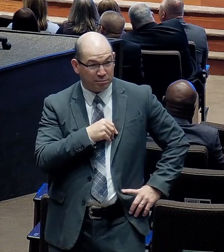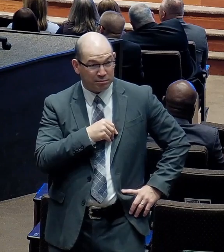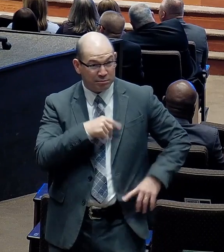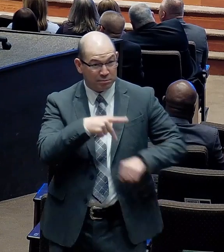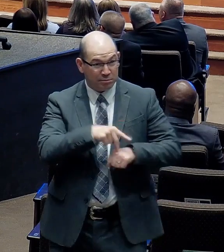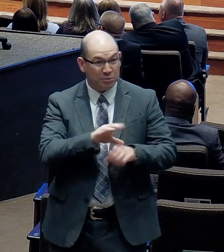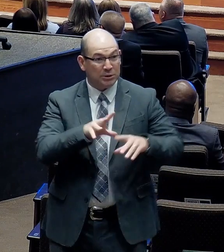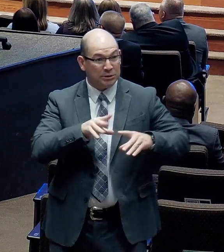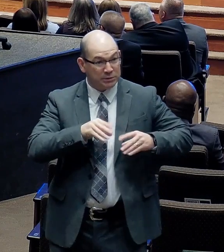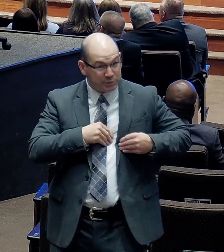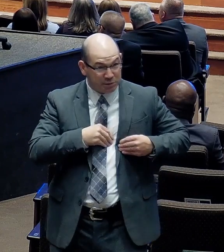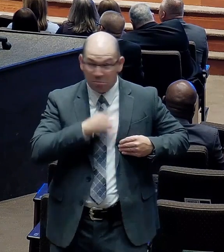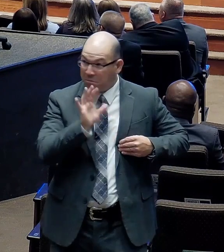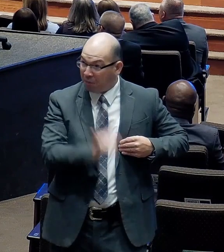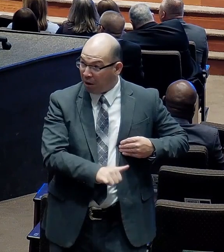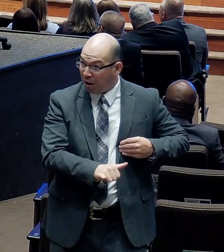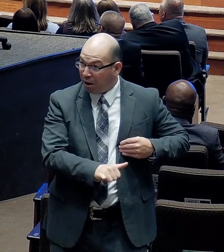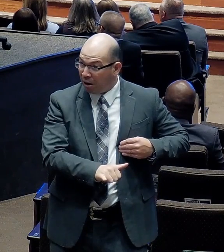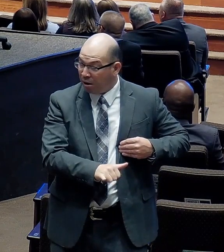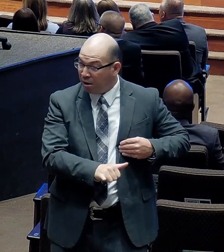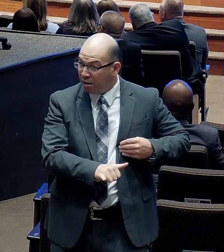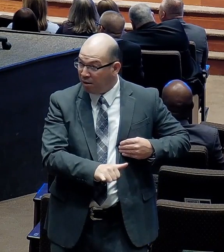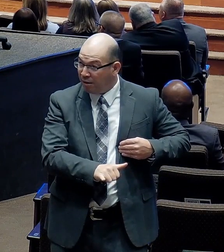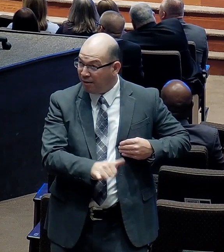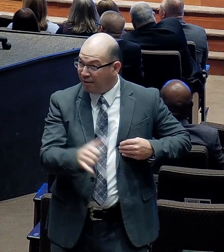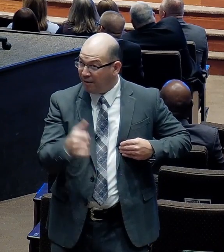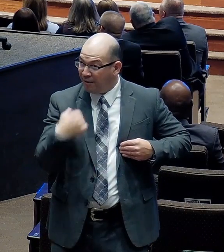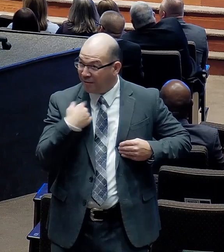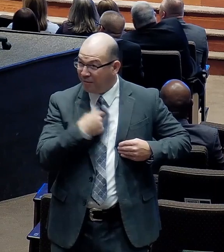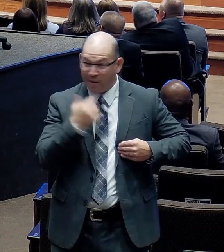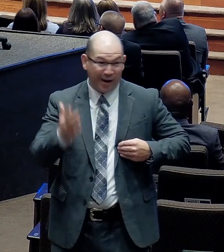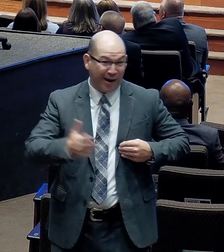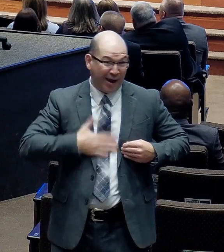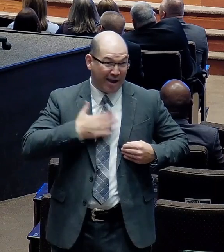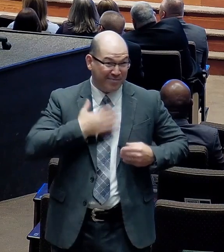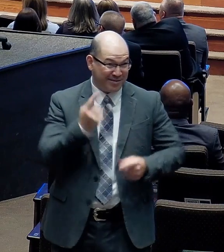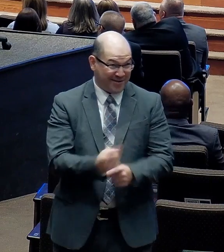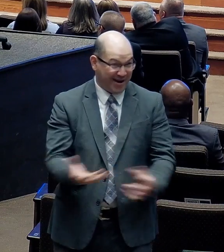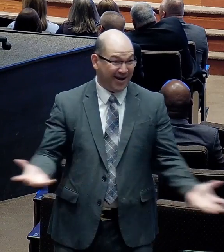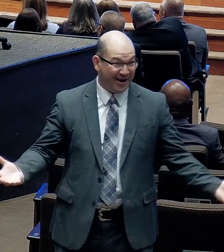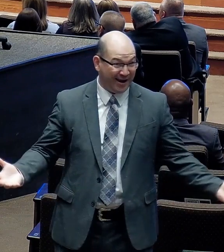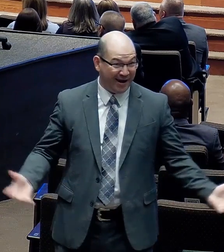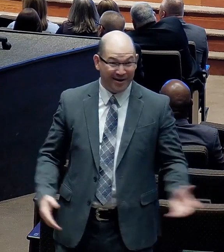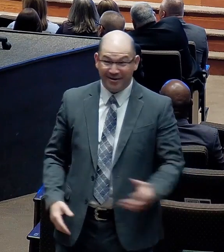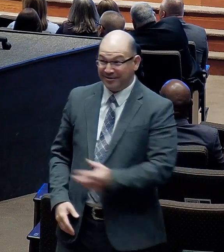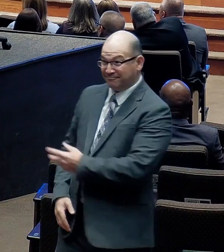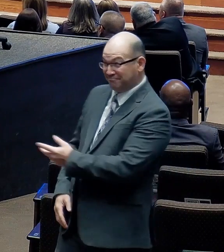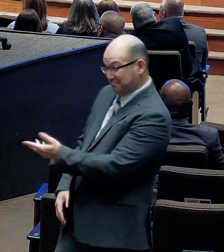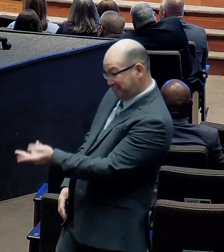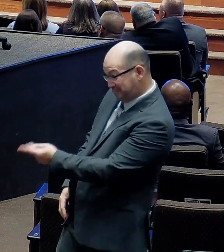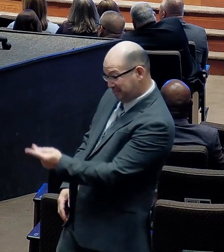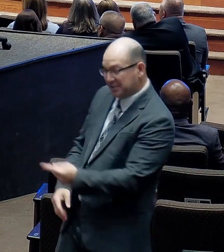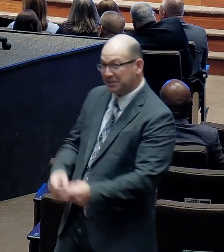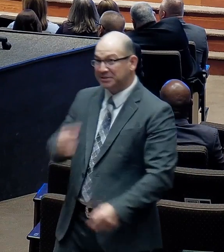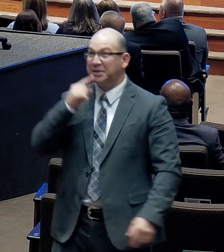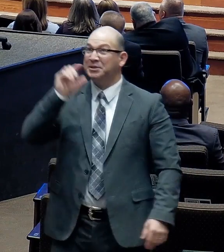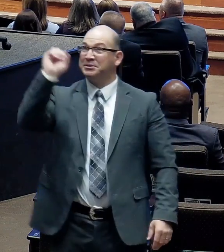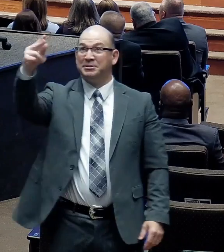And aren't we glad, That they listened to God, Rather than looking around, And seeing what